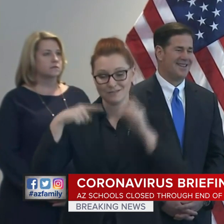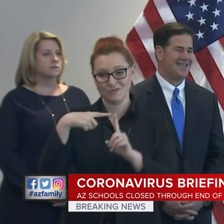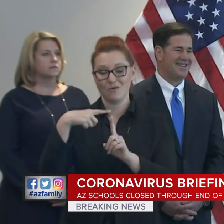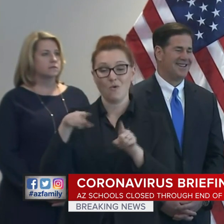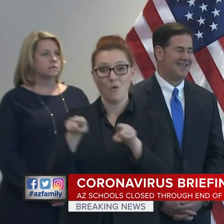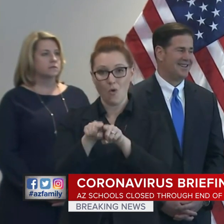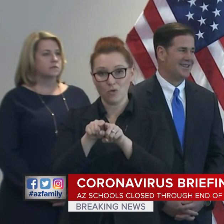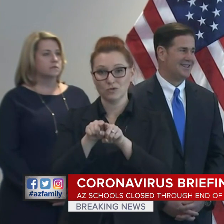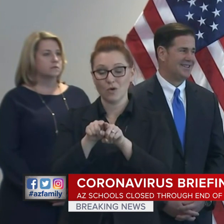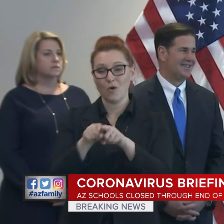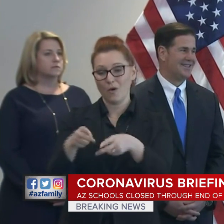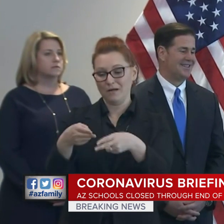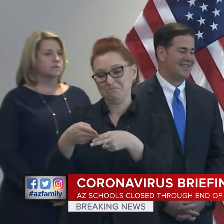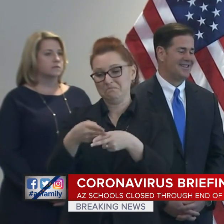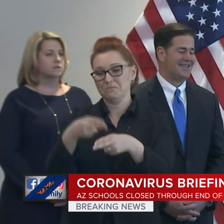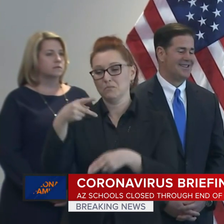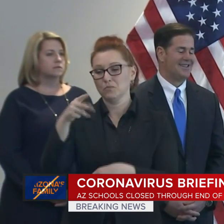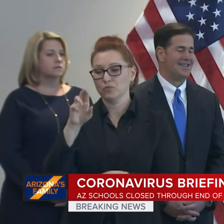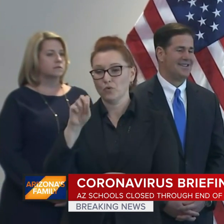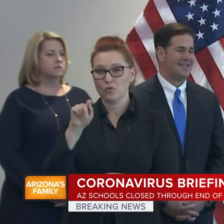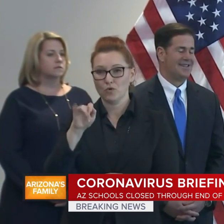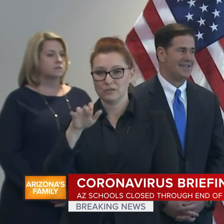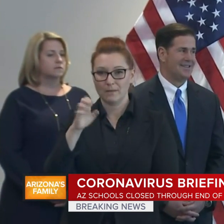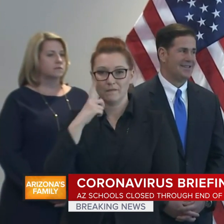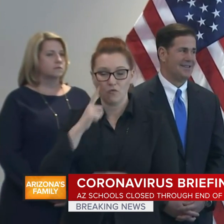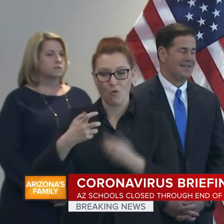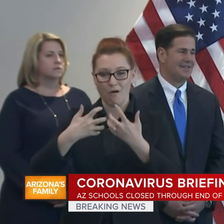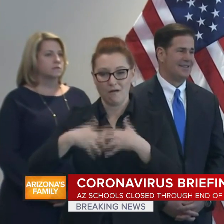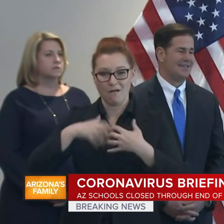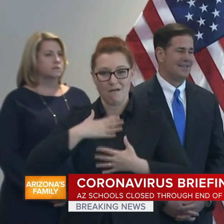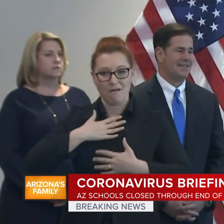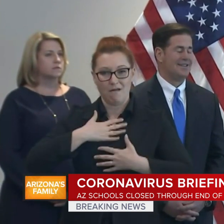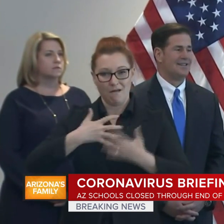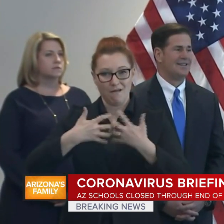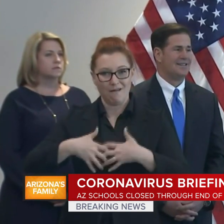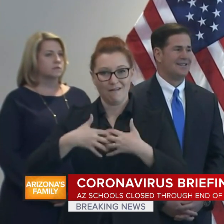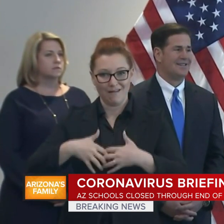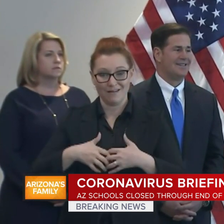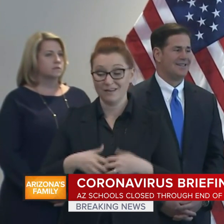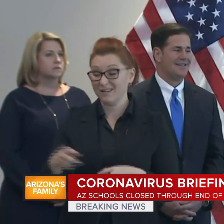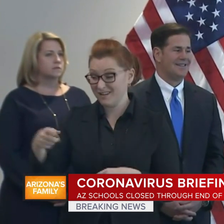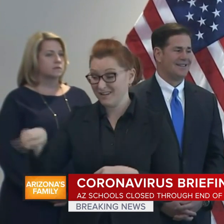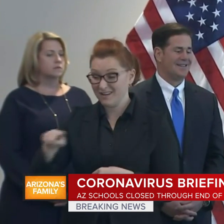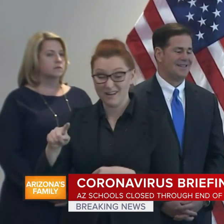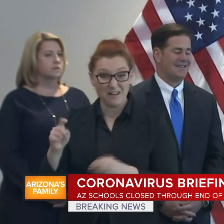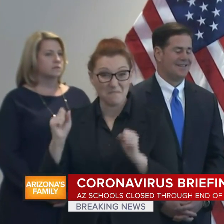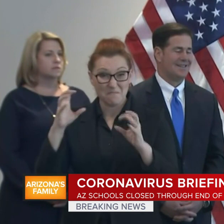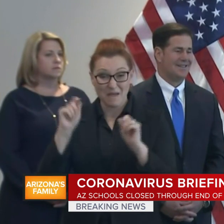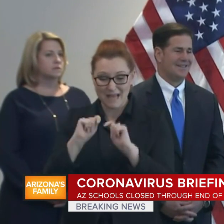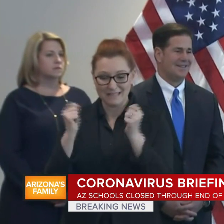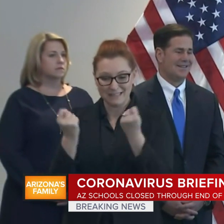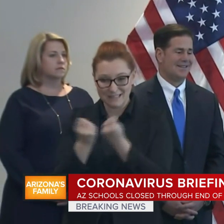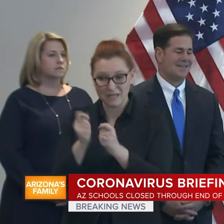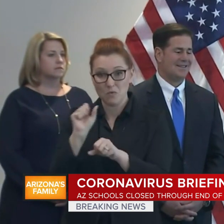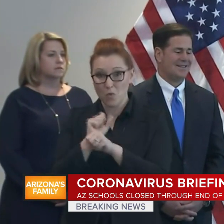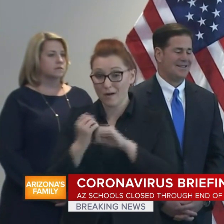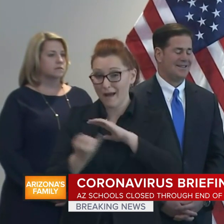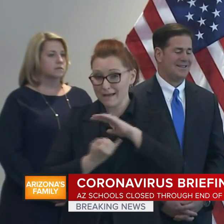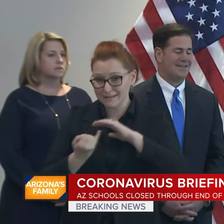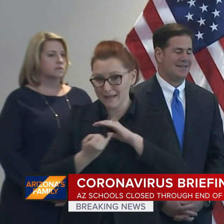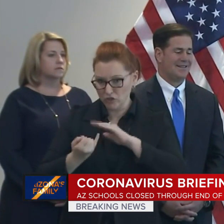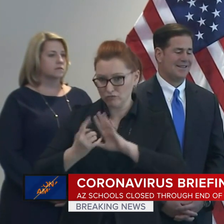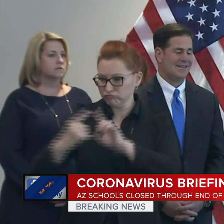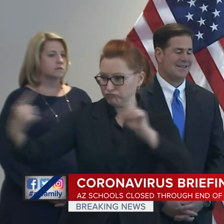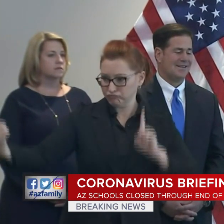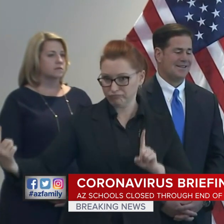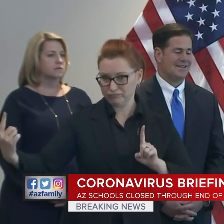prototype of a ventilator. This small team is practicing social distancing by working in isolation, but they are